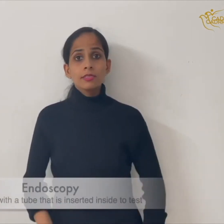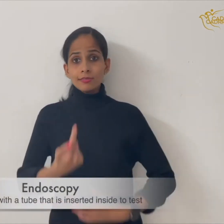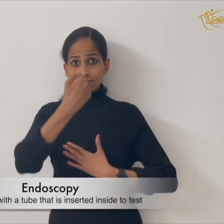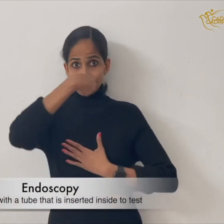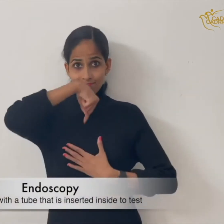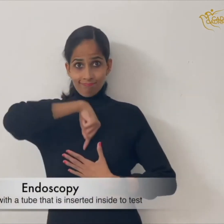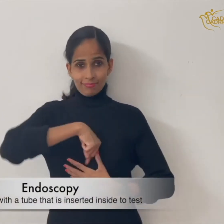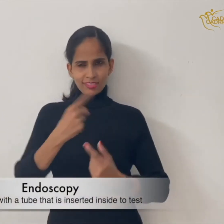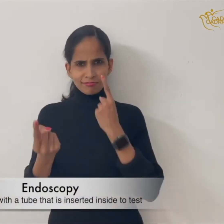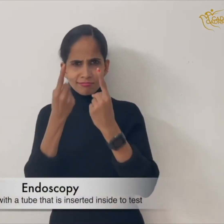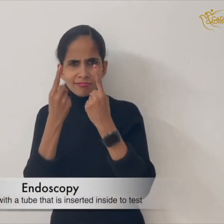endoscopy endoscopy